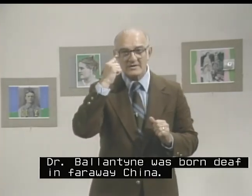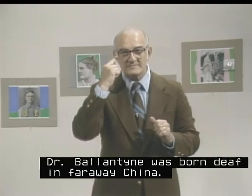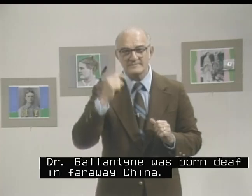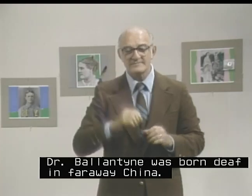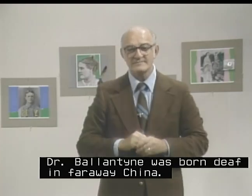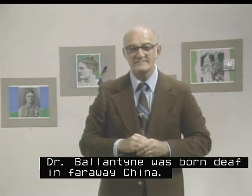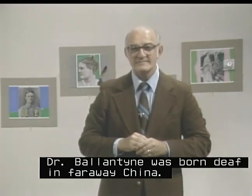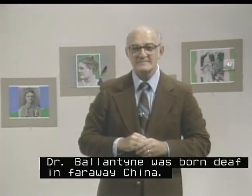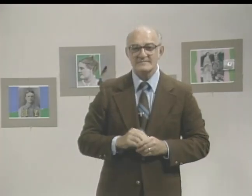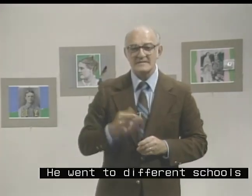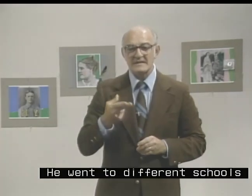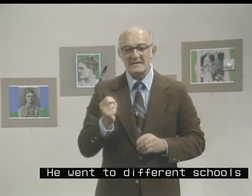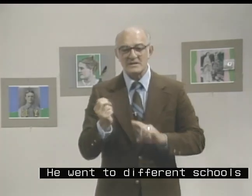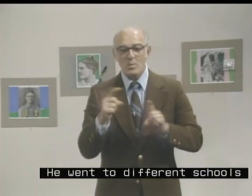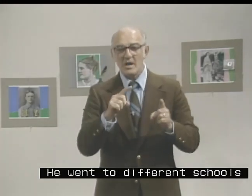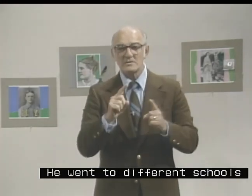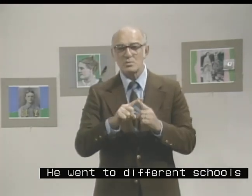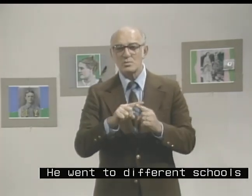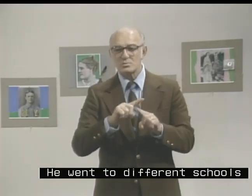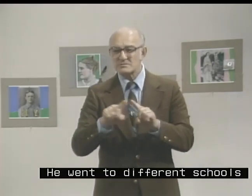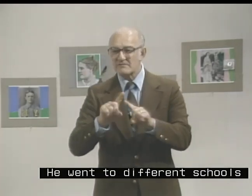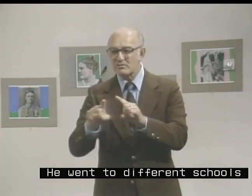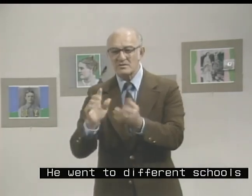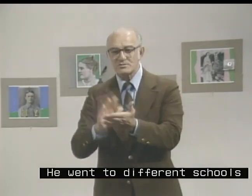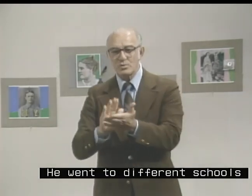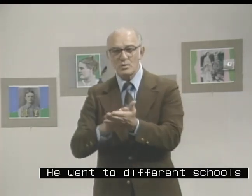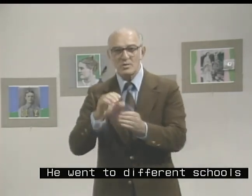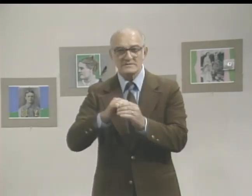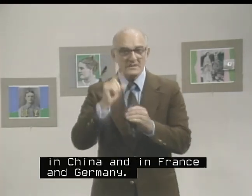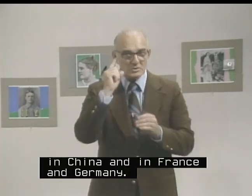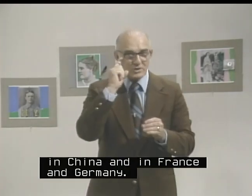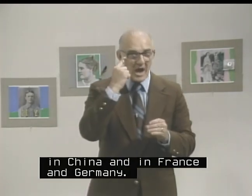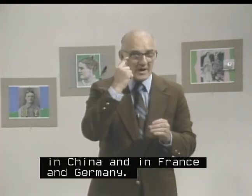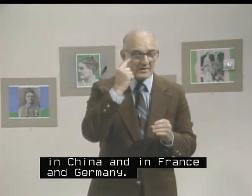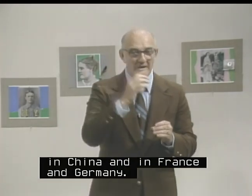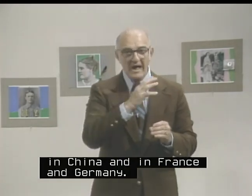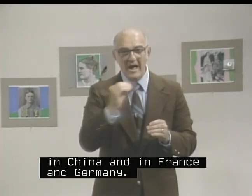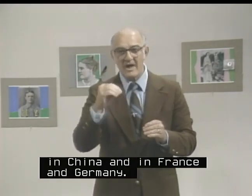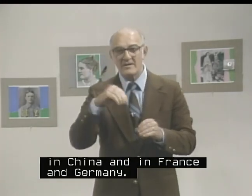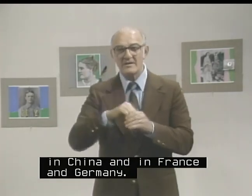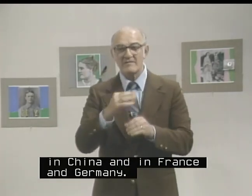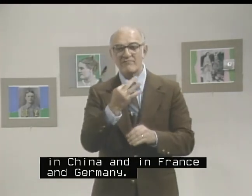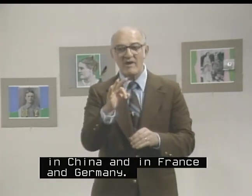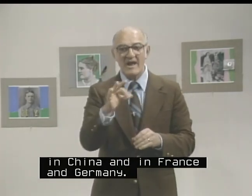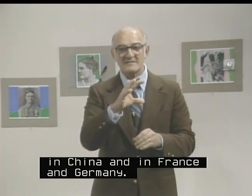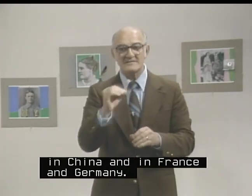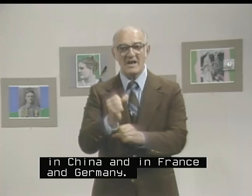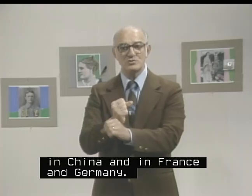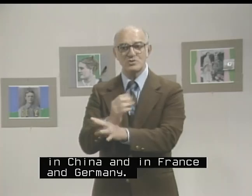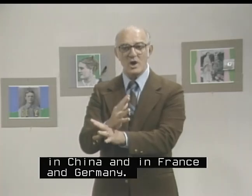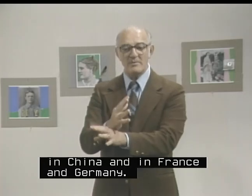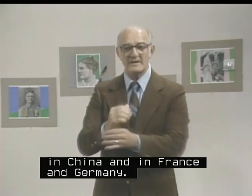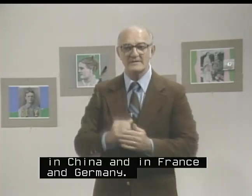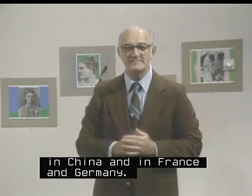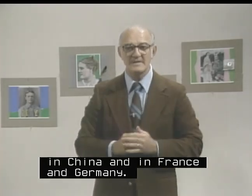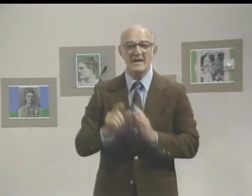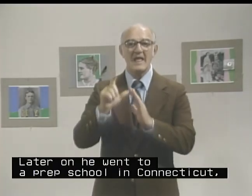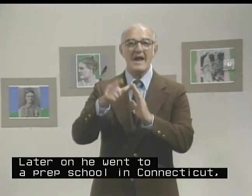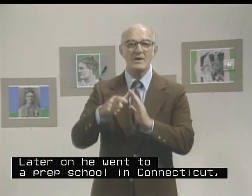He went to different schools in China and in France and Germany. Later